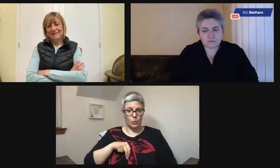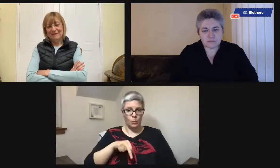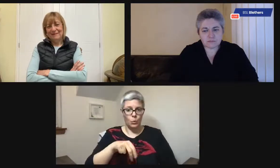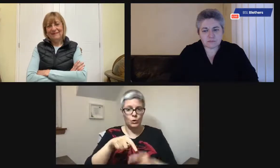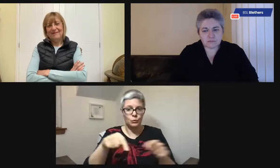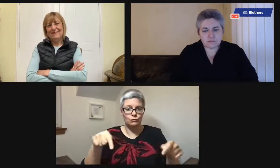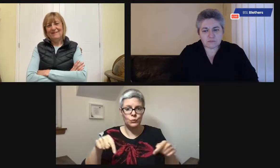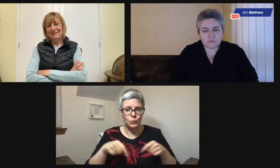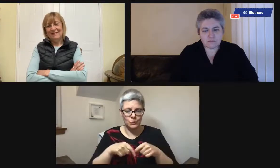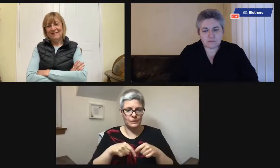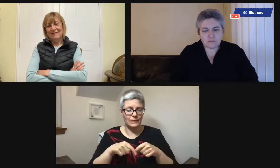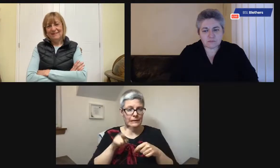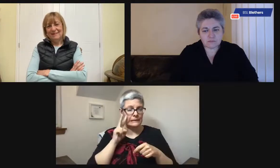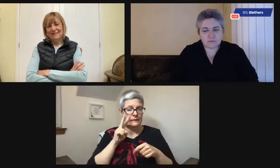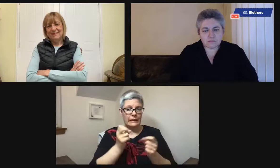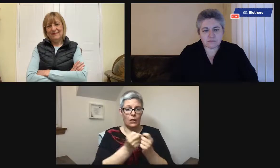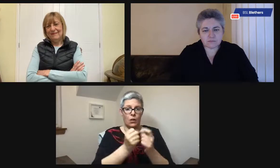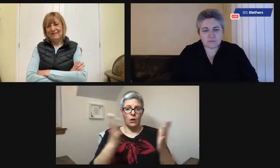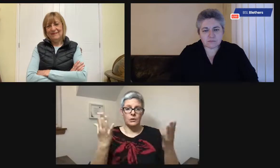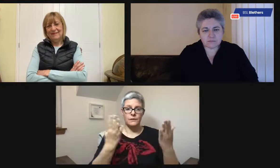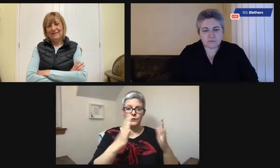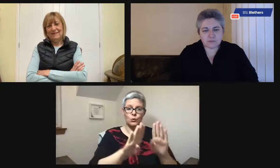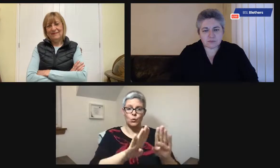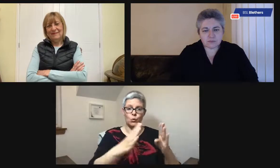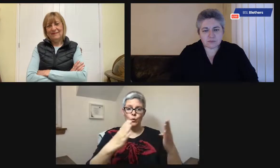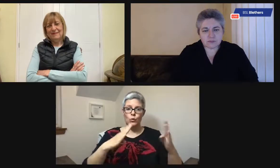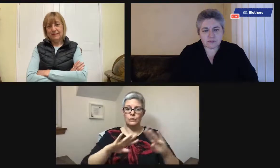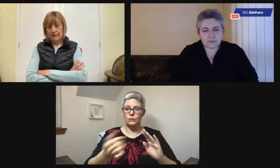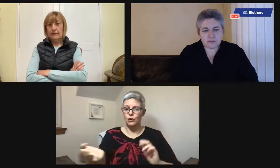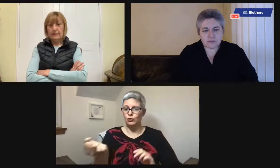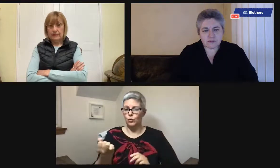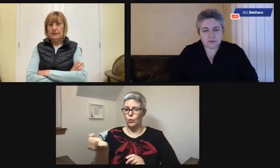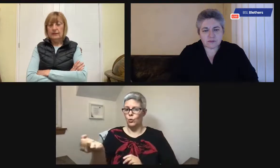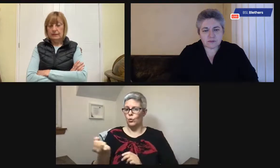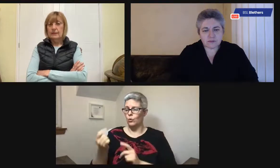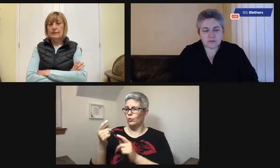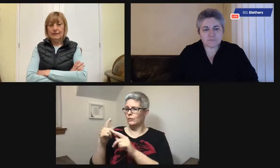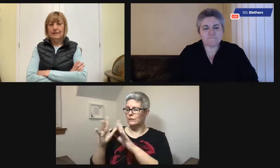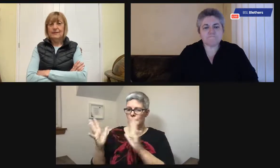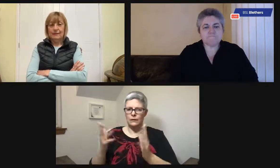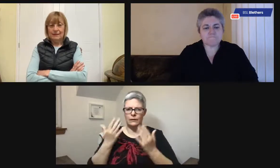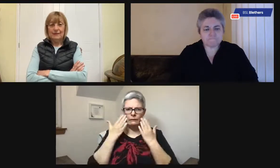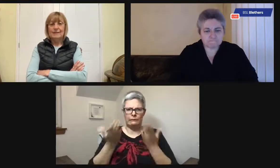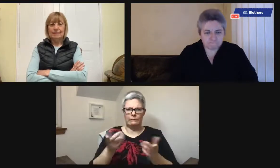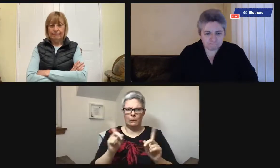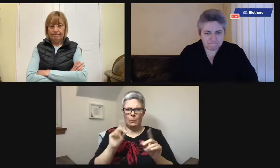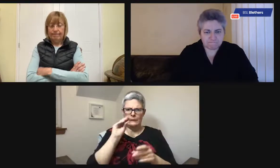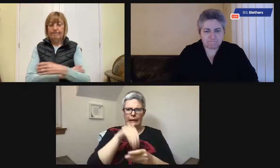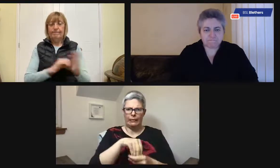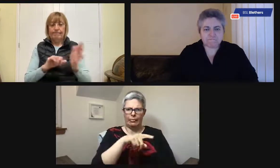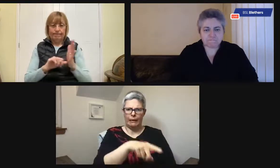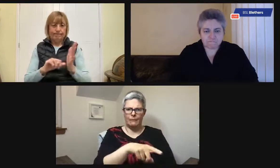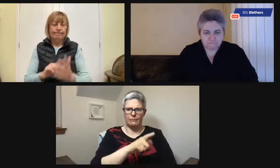Maybe the person with dementia walks into the room and sees a lot of doors and drawers and thinks,